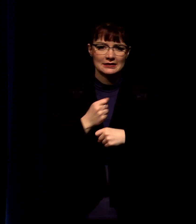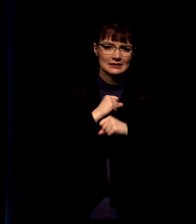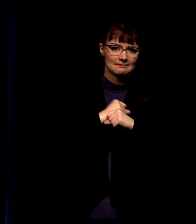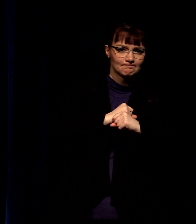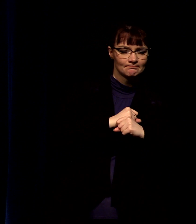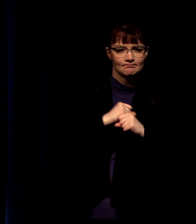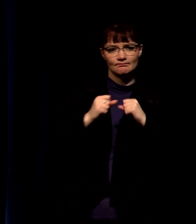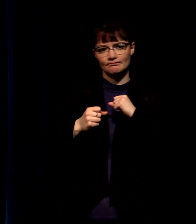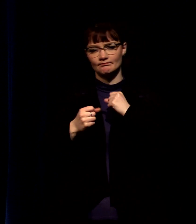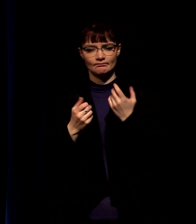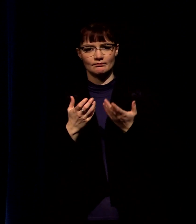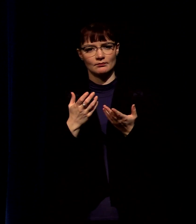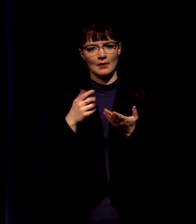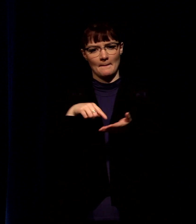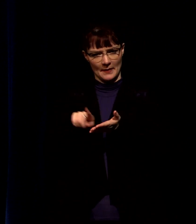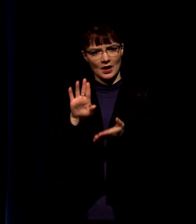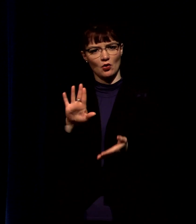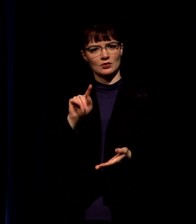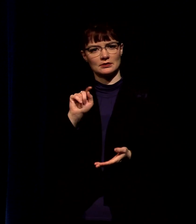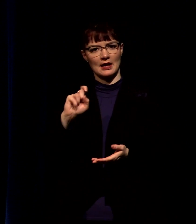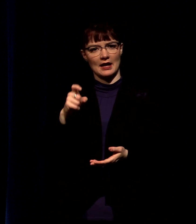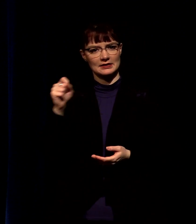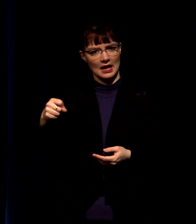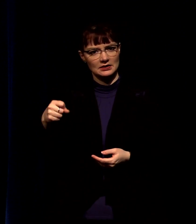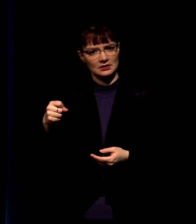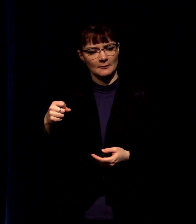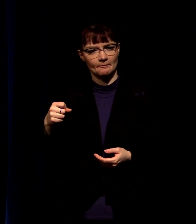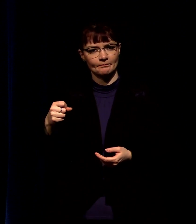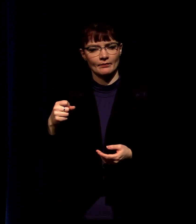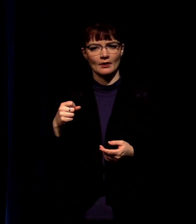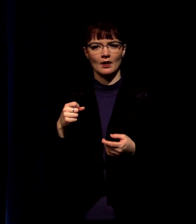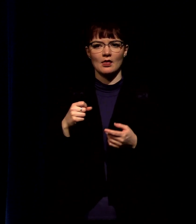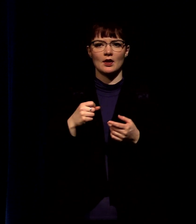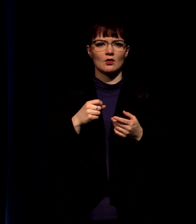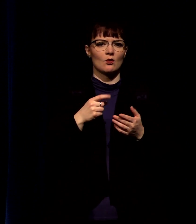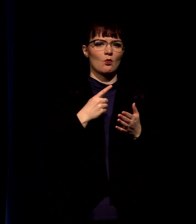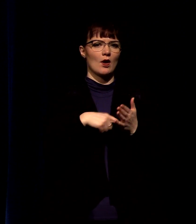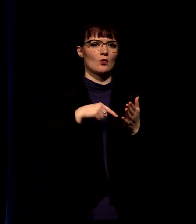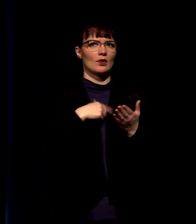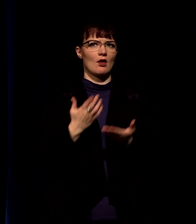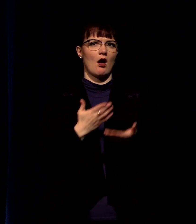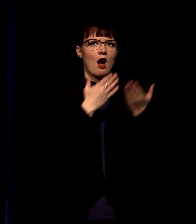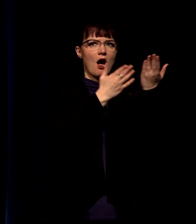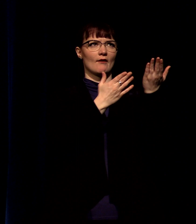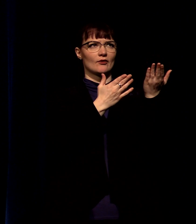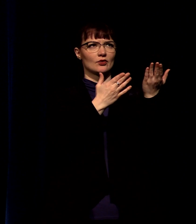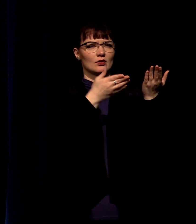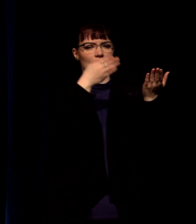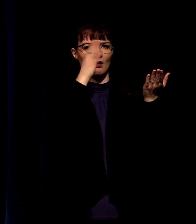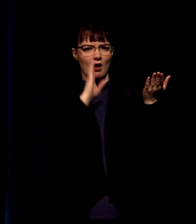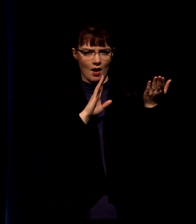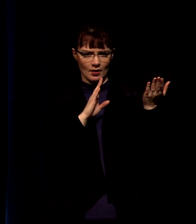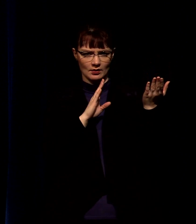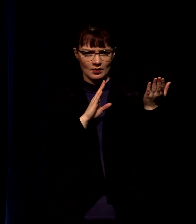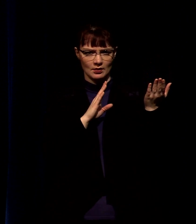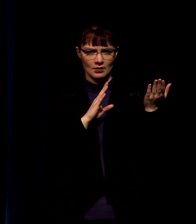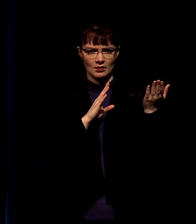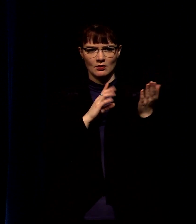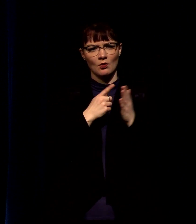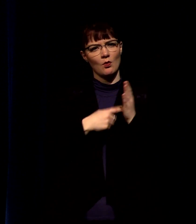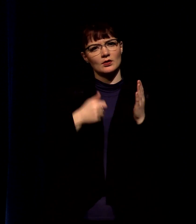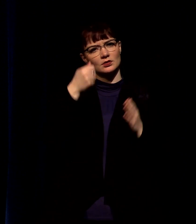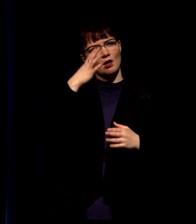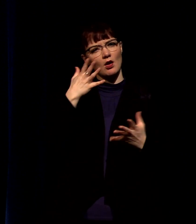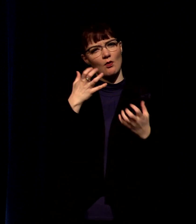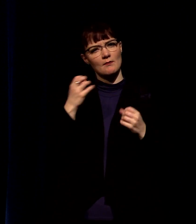resources and so pay your taxes but then what does it mean as far as what we offer in return to god what does he want back